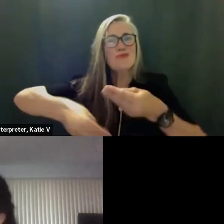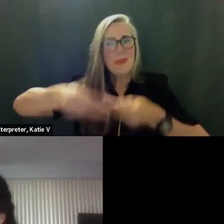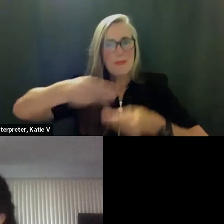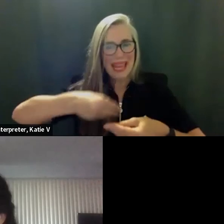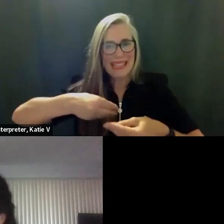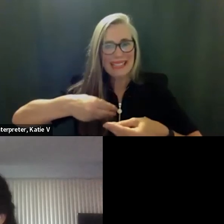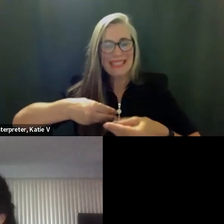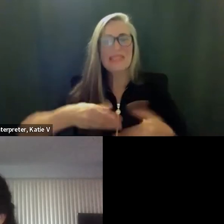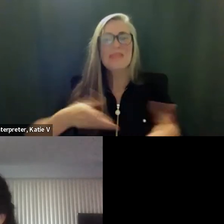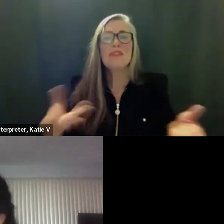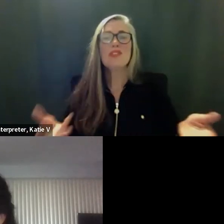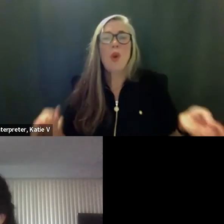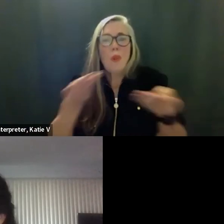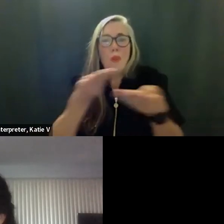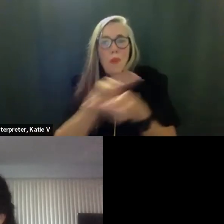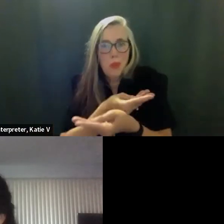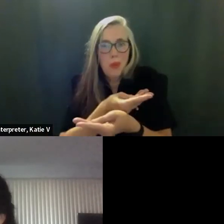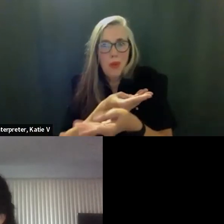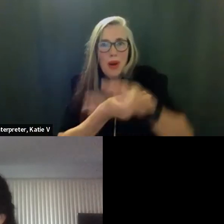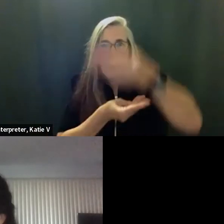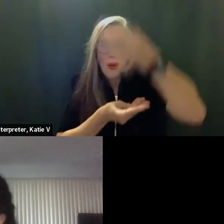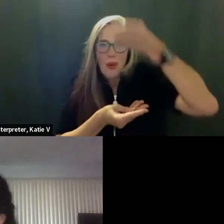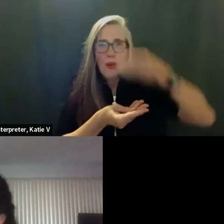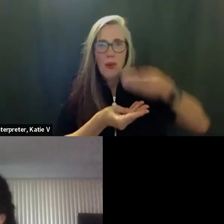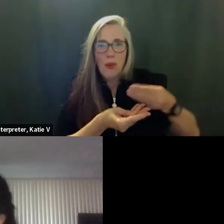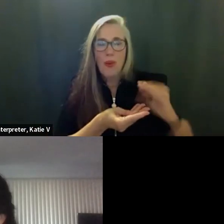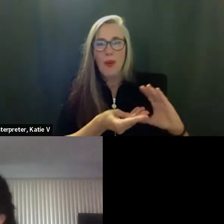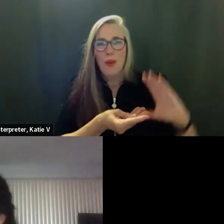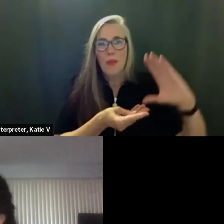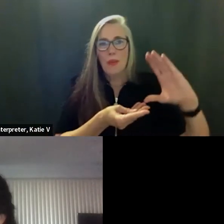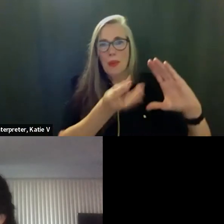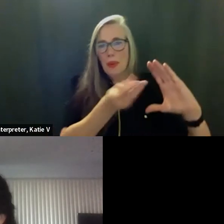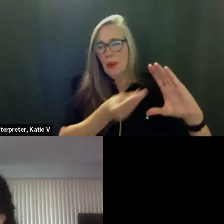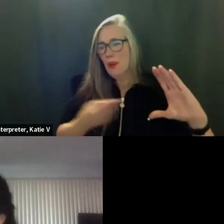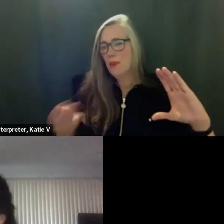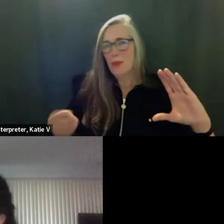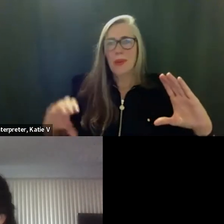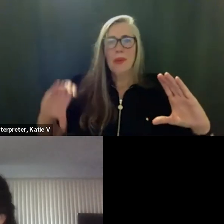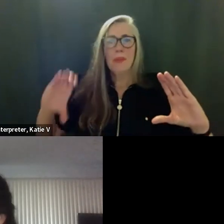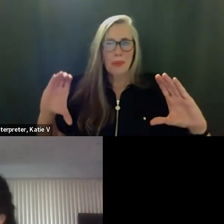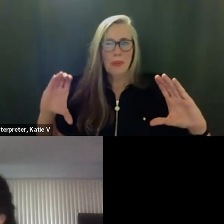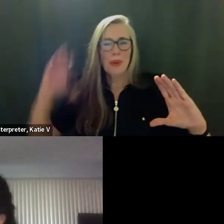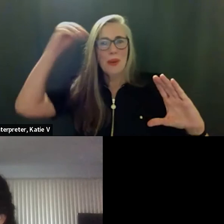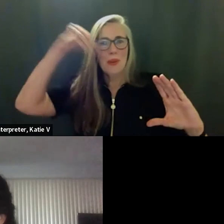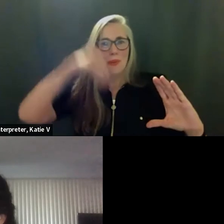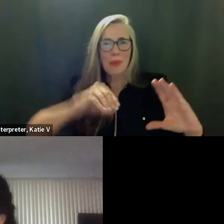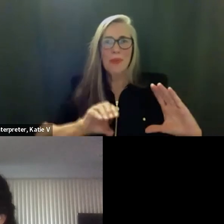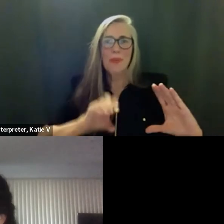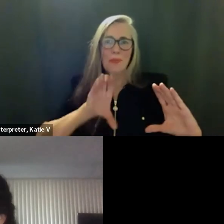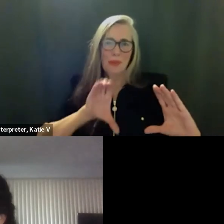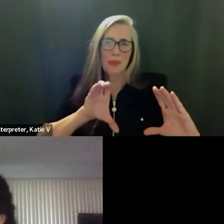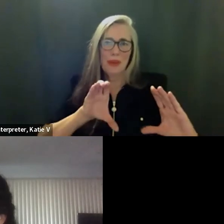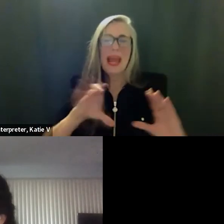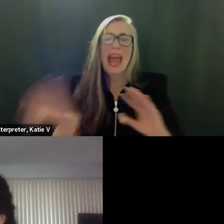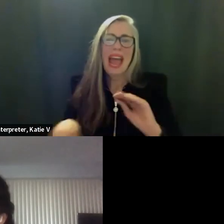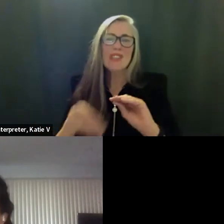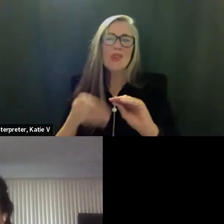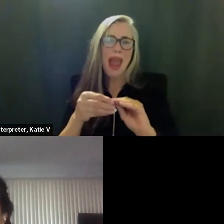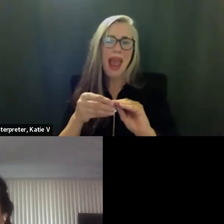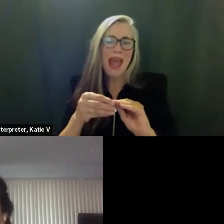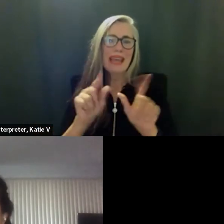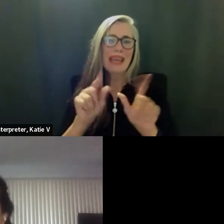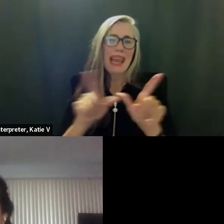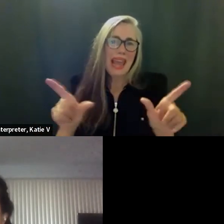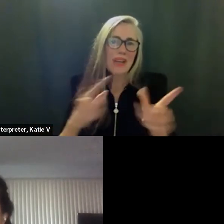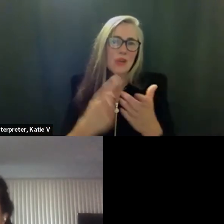we had to just add um language to uh areas where we had to discuss uh budget